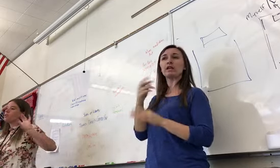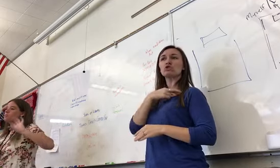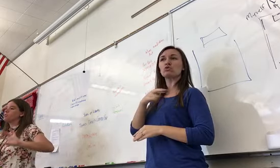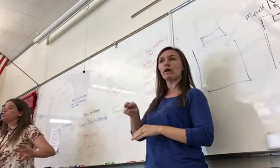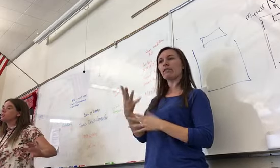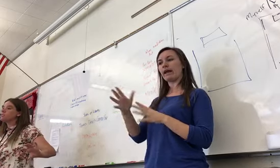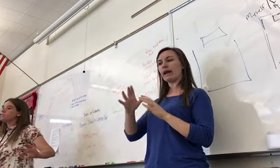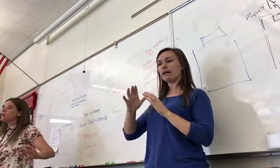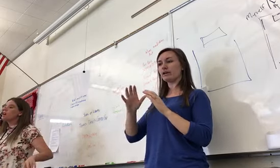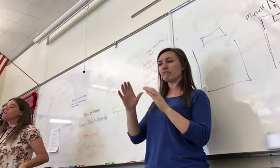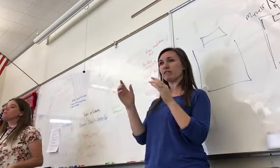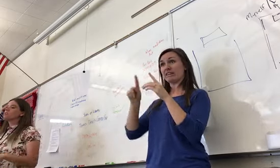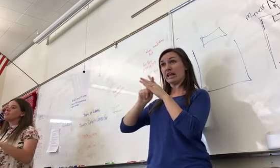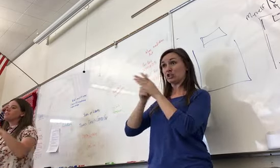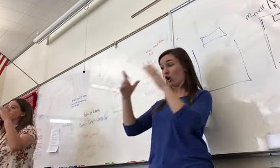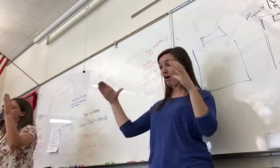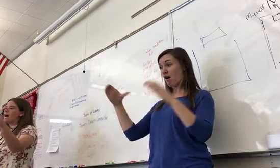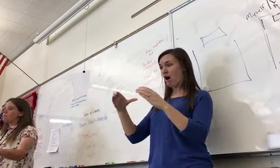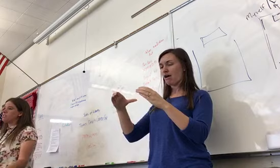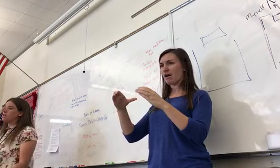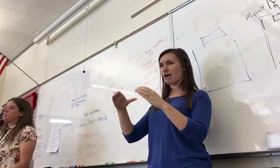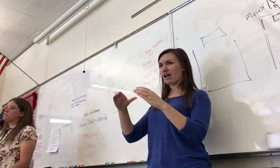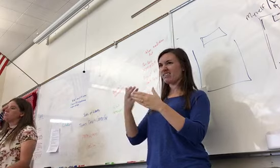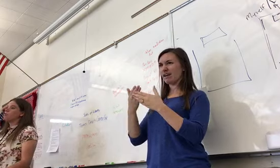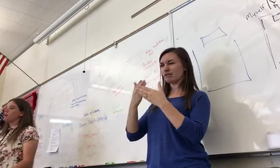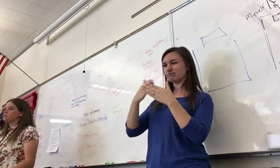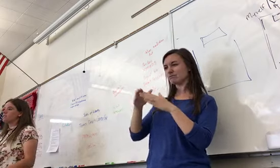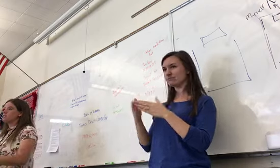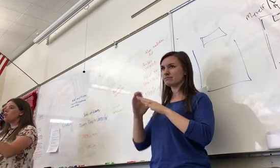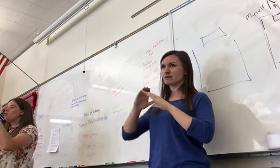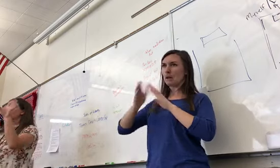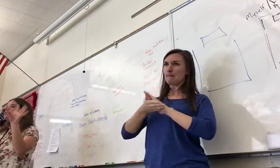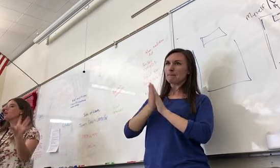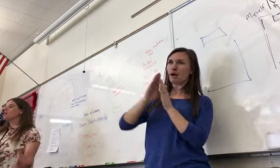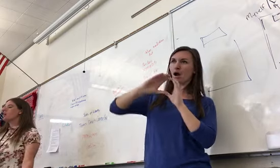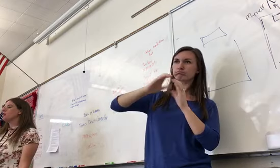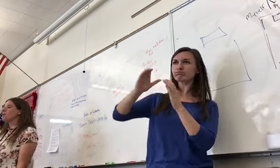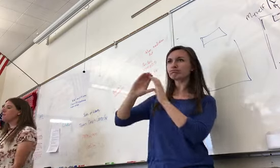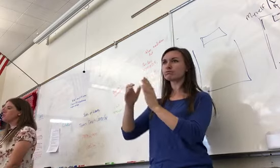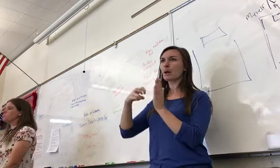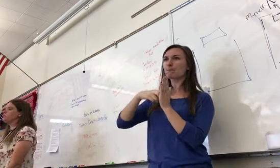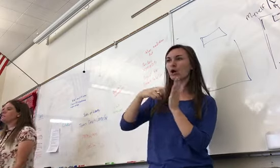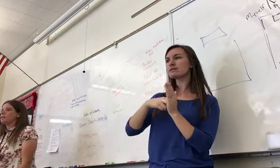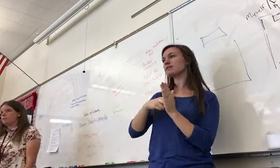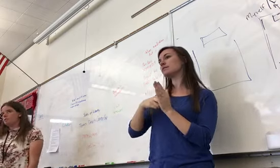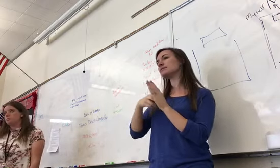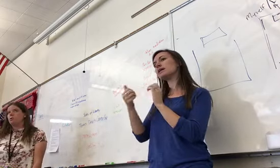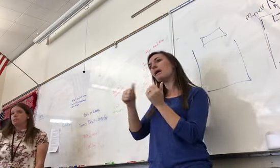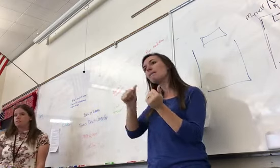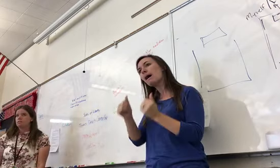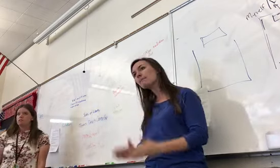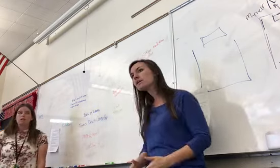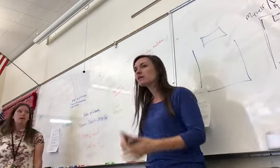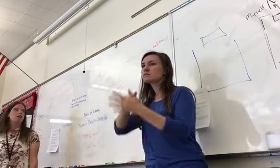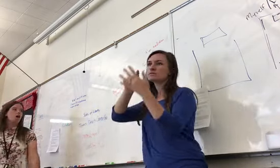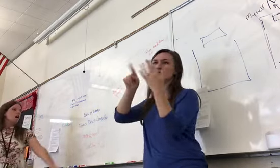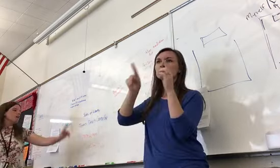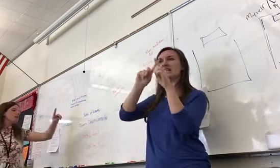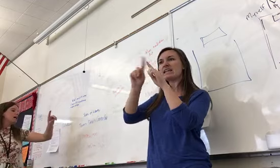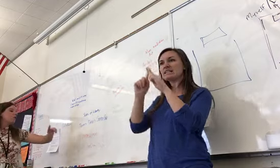other religions. Those are things like Baptists, Protestants. We'll talk all about those splits in the 1820s. Now,